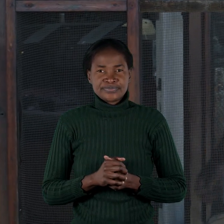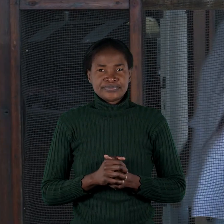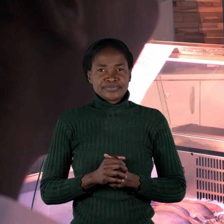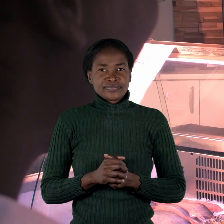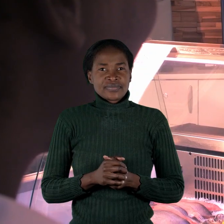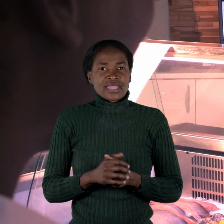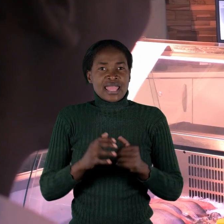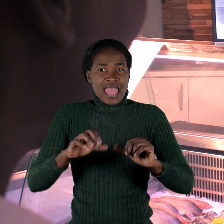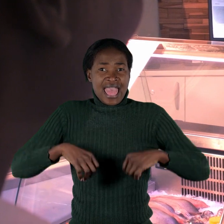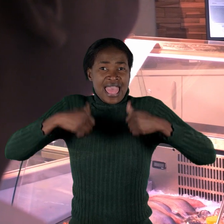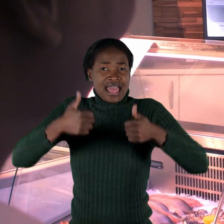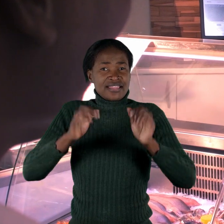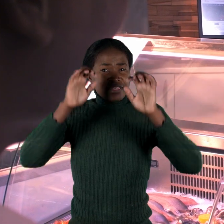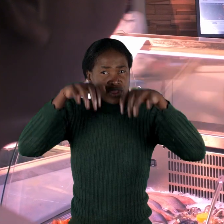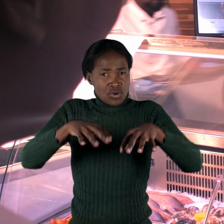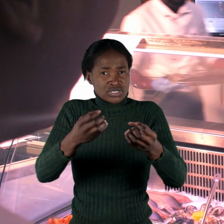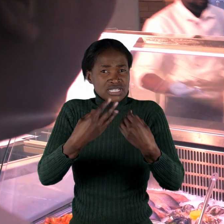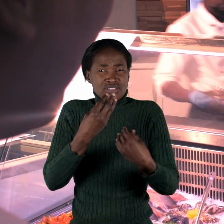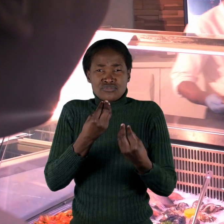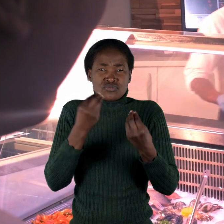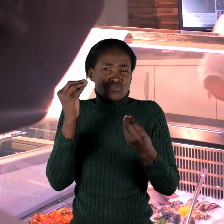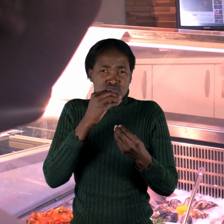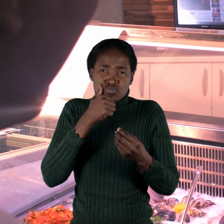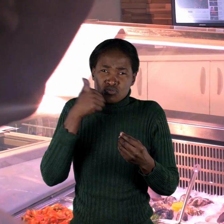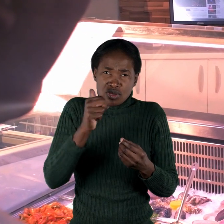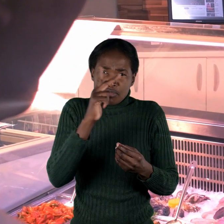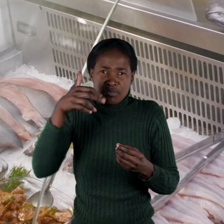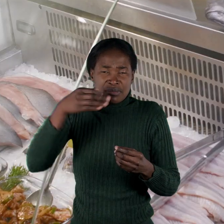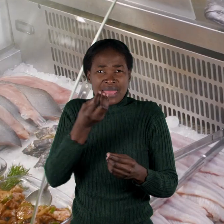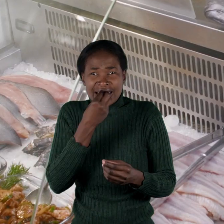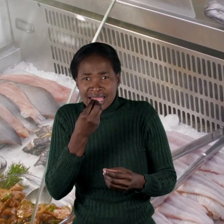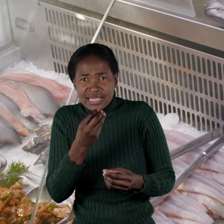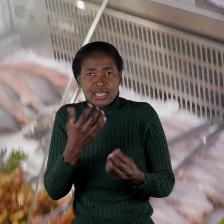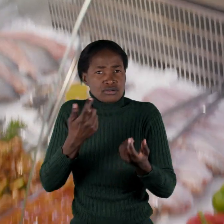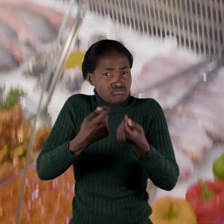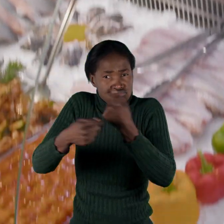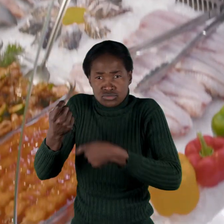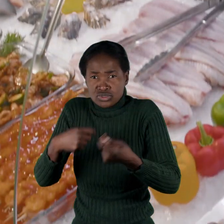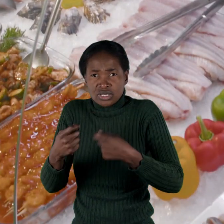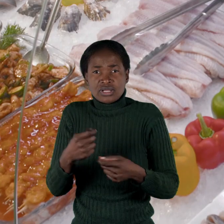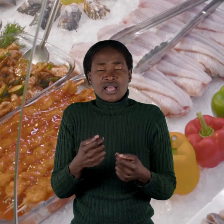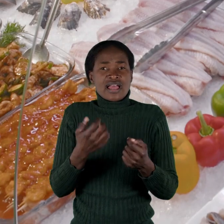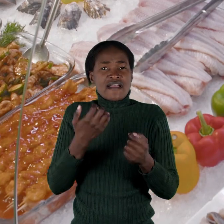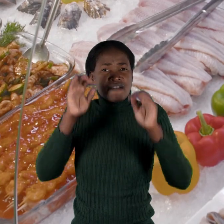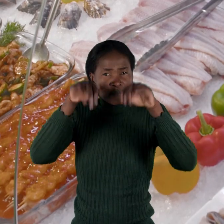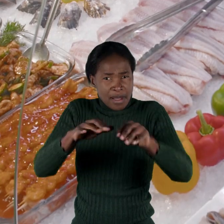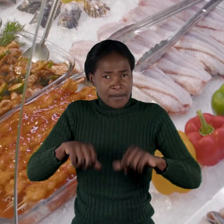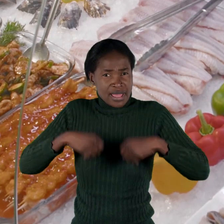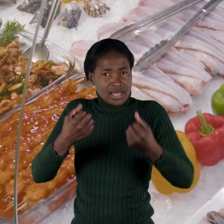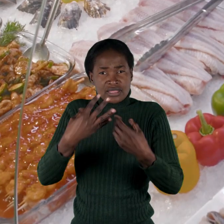The healthy ocean provides good fish for us Namibians to eat and to sell. It also provides jobs and